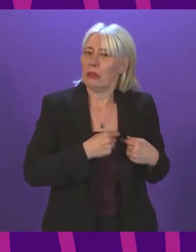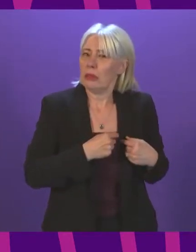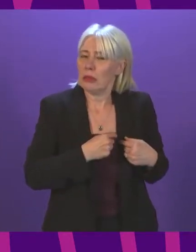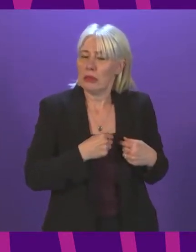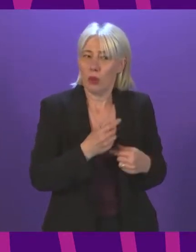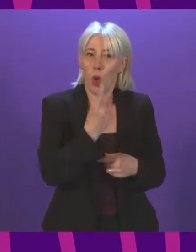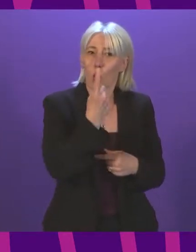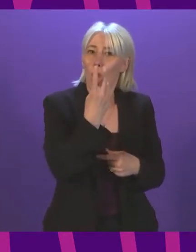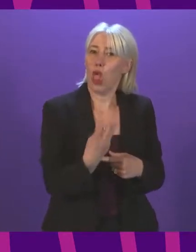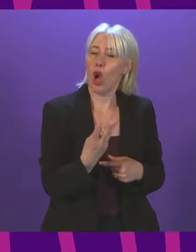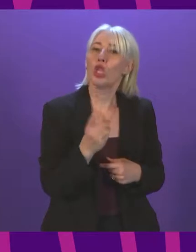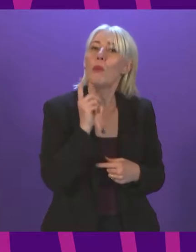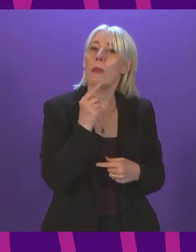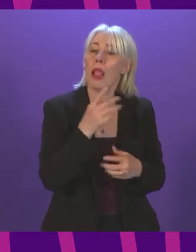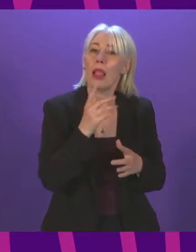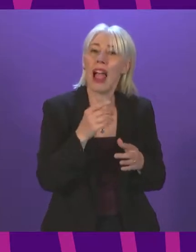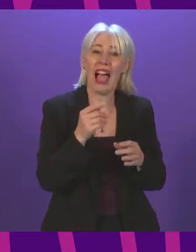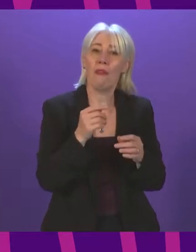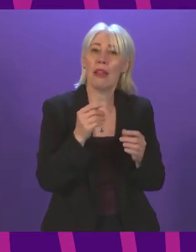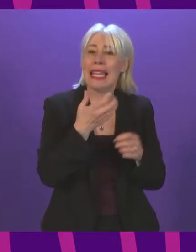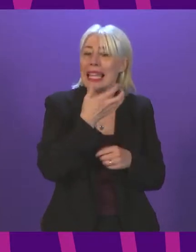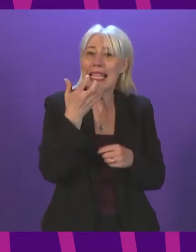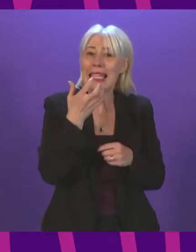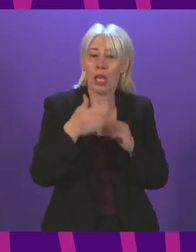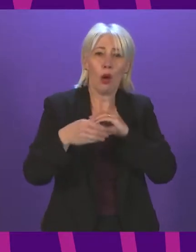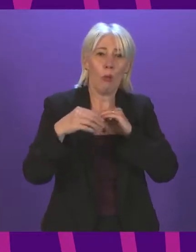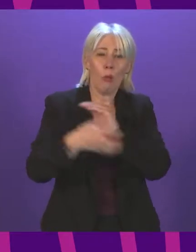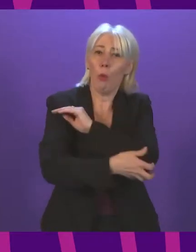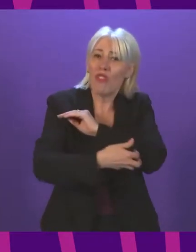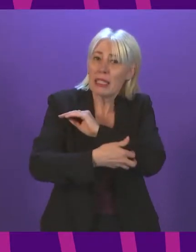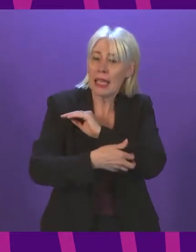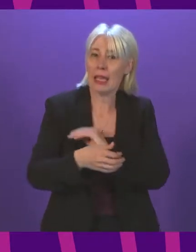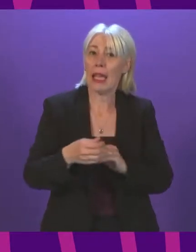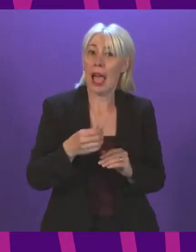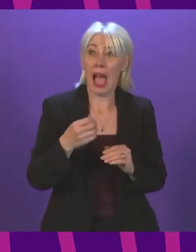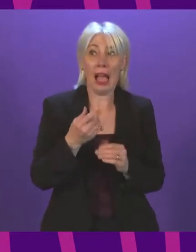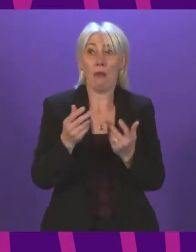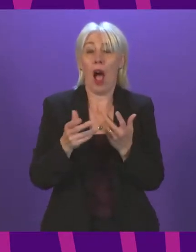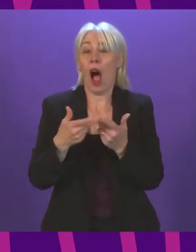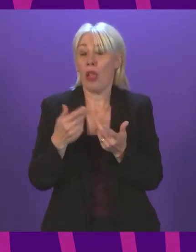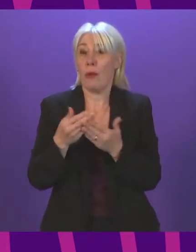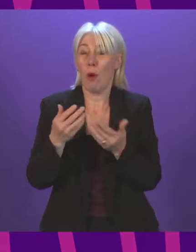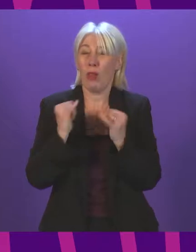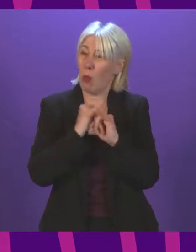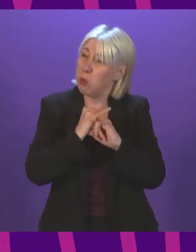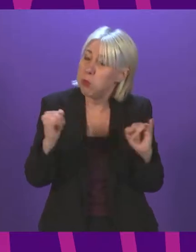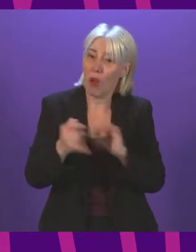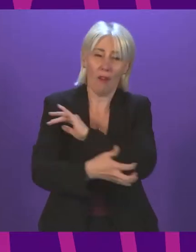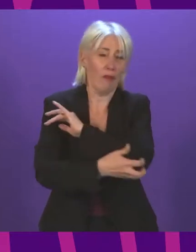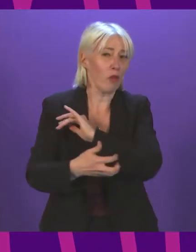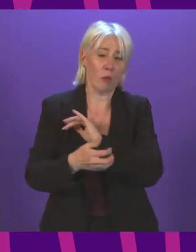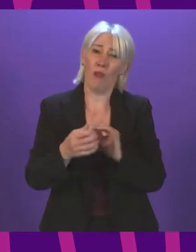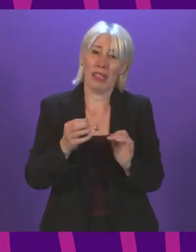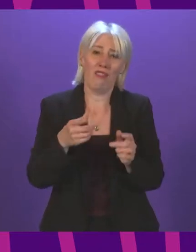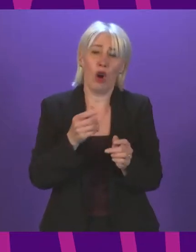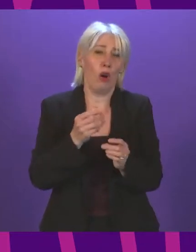people live in fuel poverty and about a quarter of people live in extreme fuel poverty and issues that we are facing right now will only